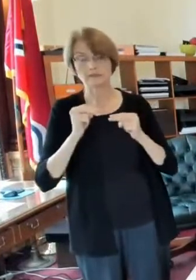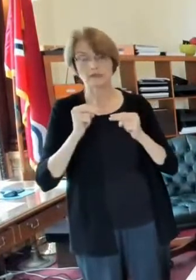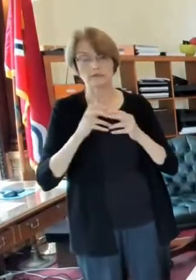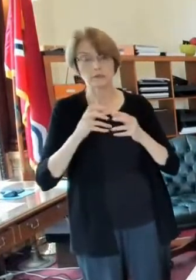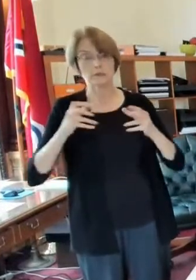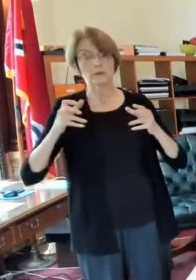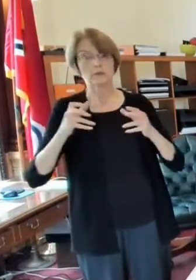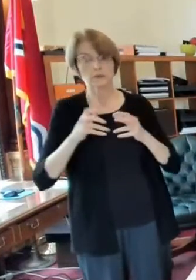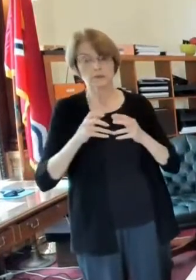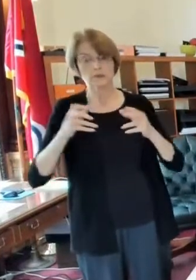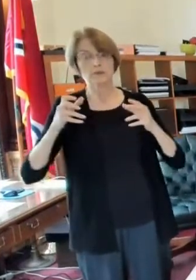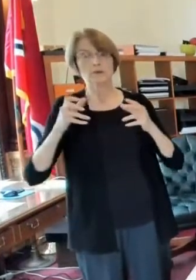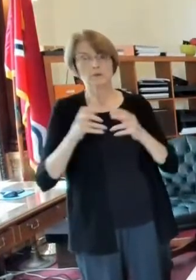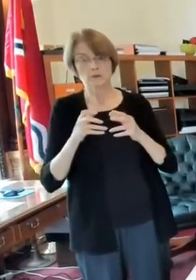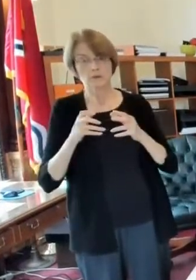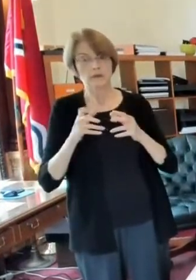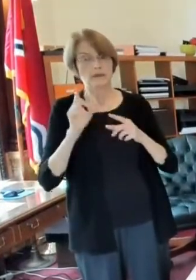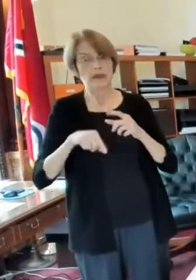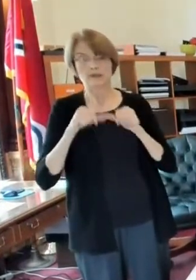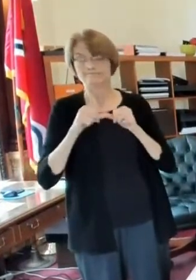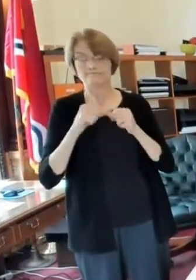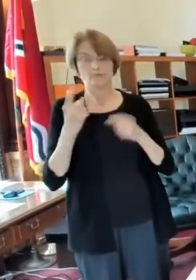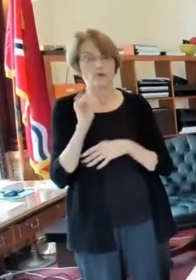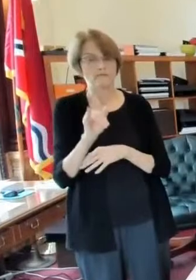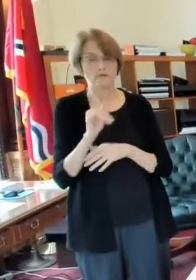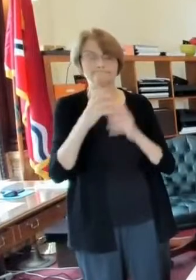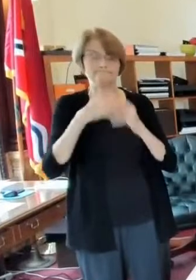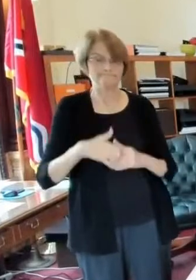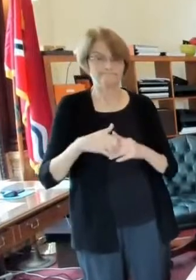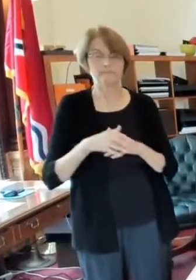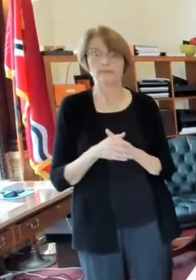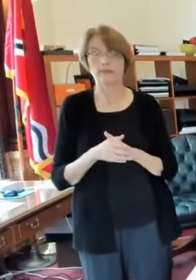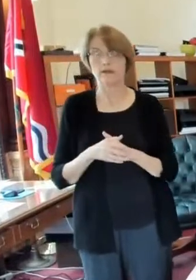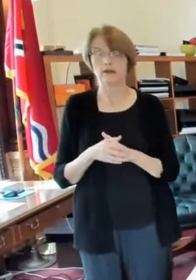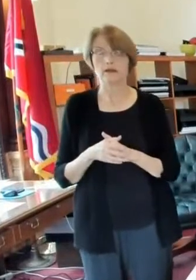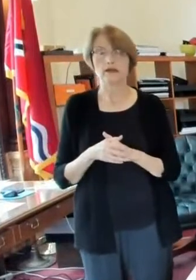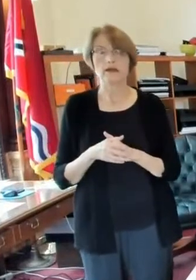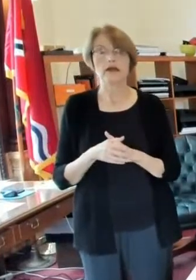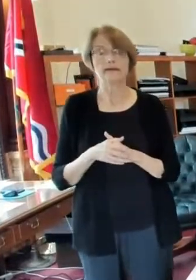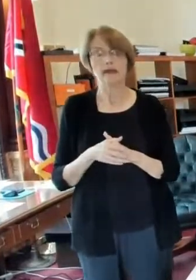take it forever so we have a couple of follow-up questions along